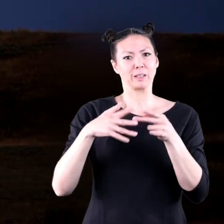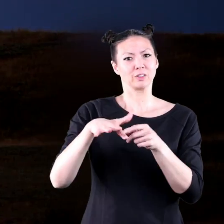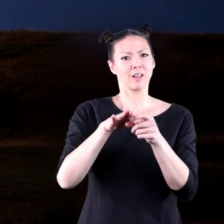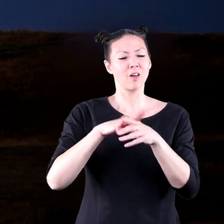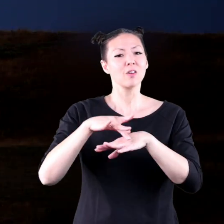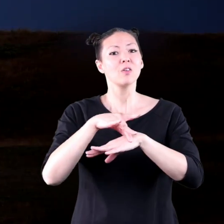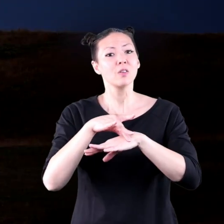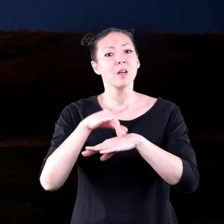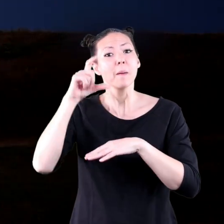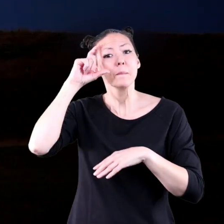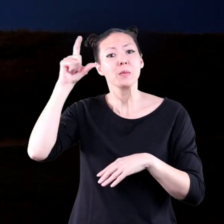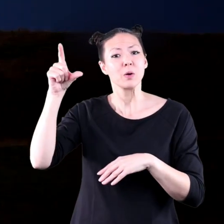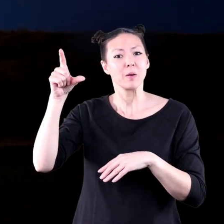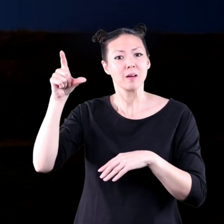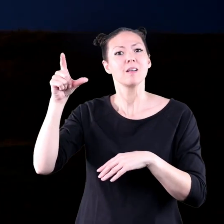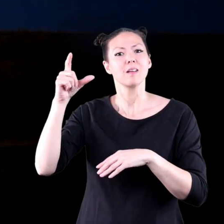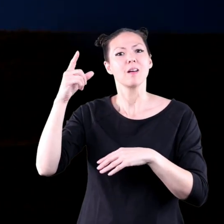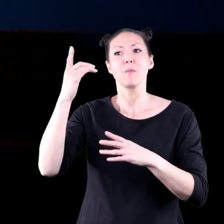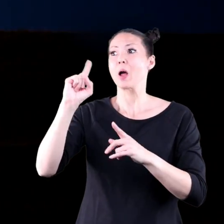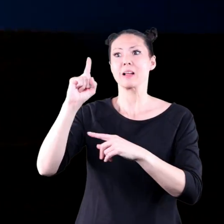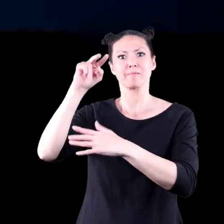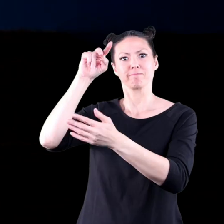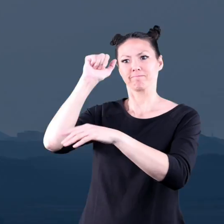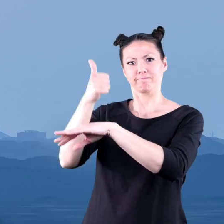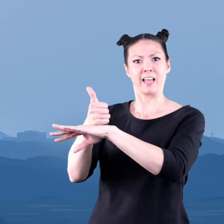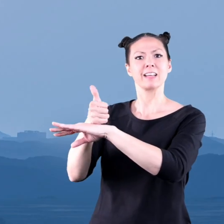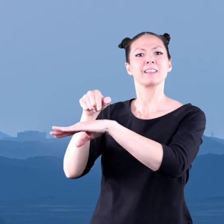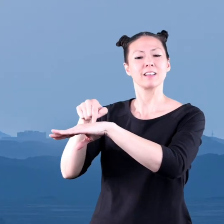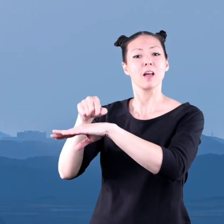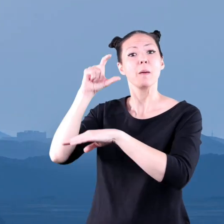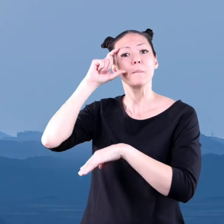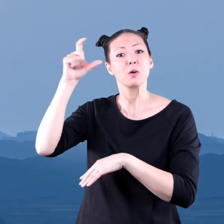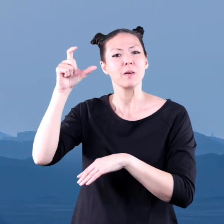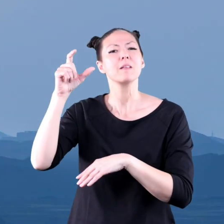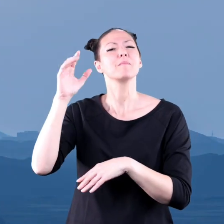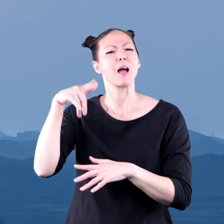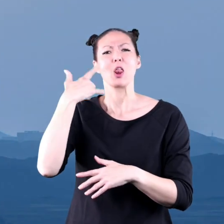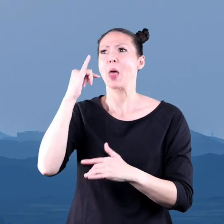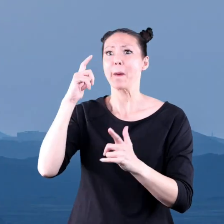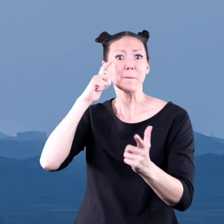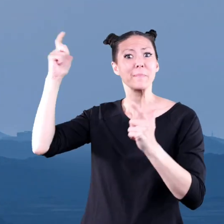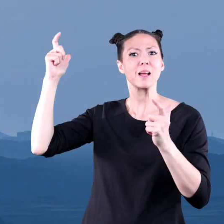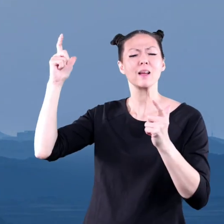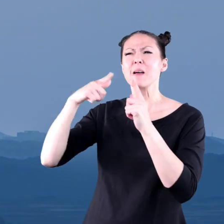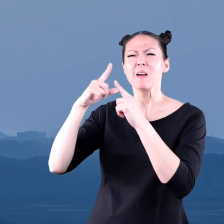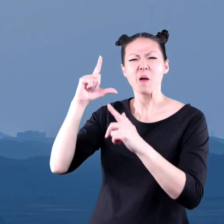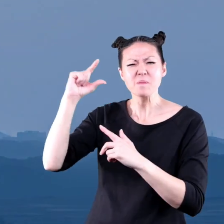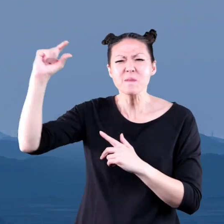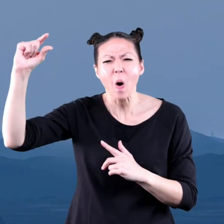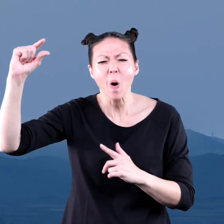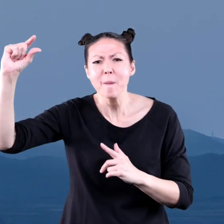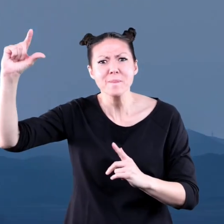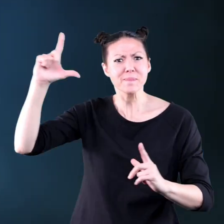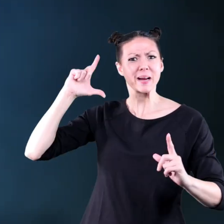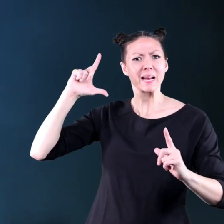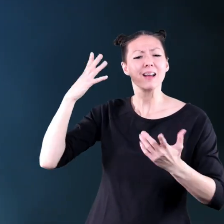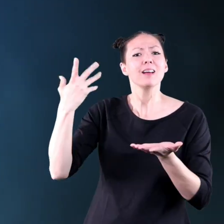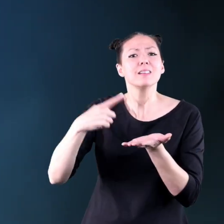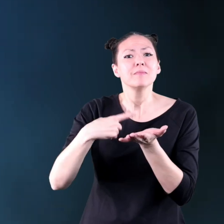moon and the place you are standing the moon may look bigger or smaller sometimes you can